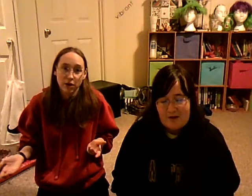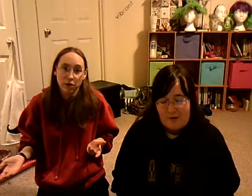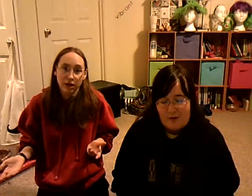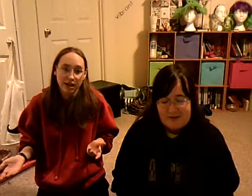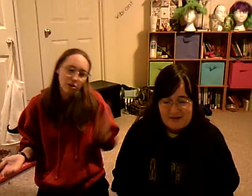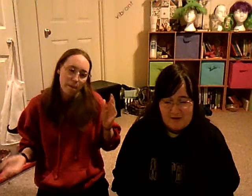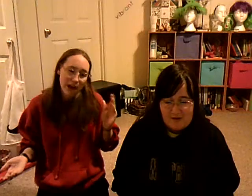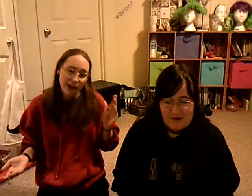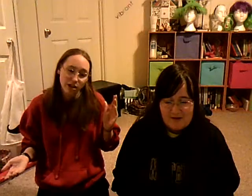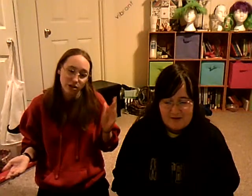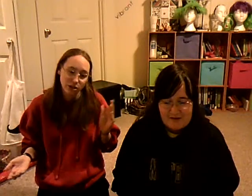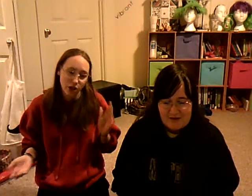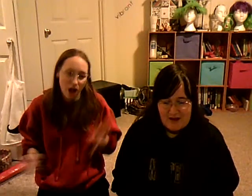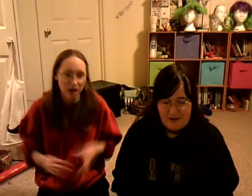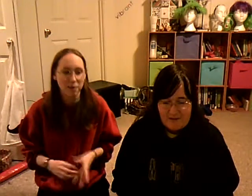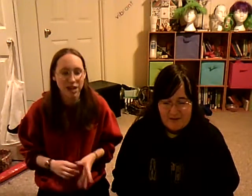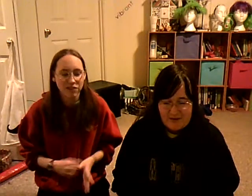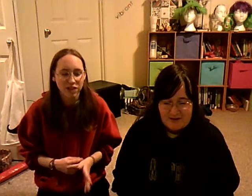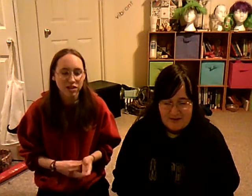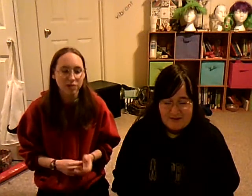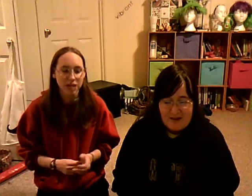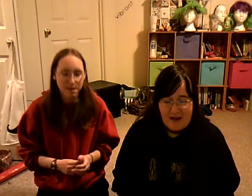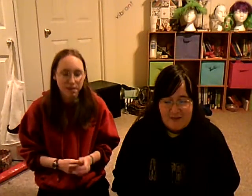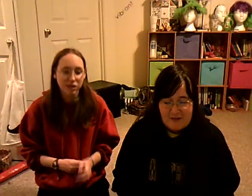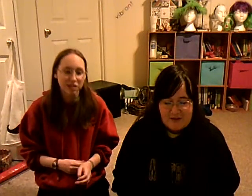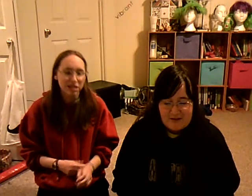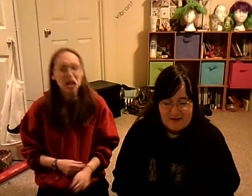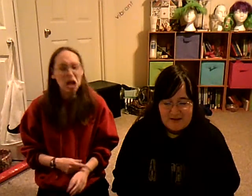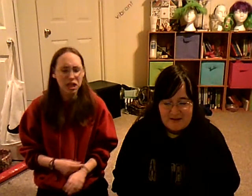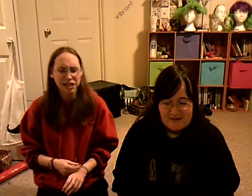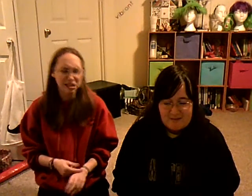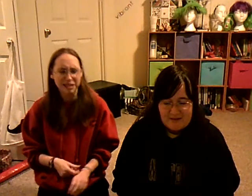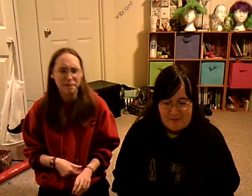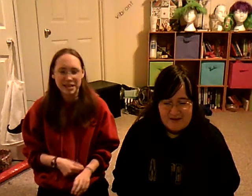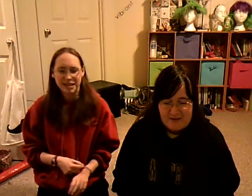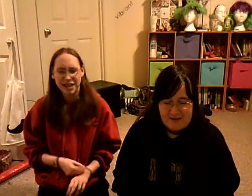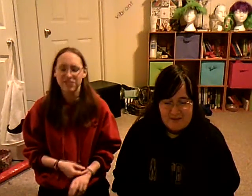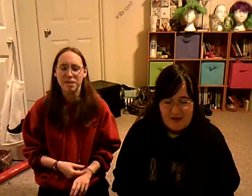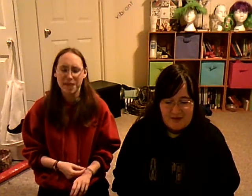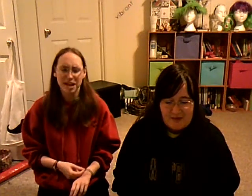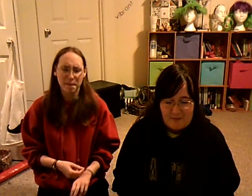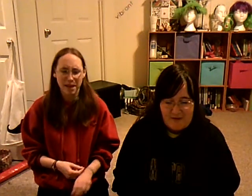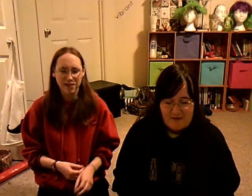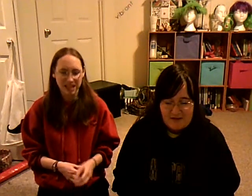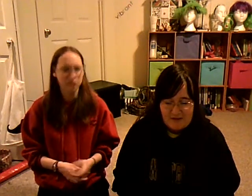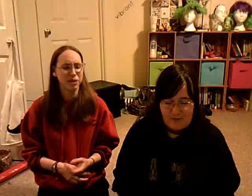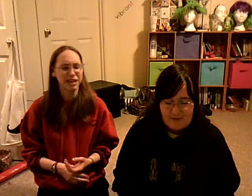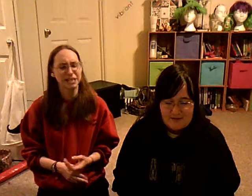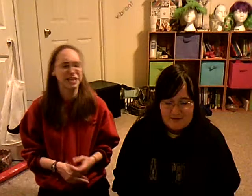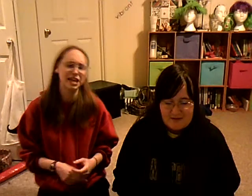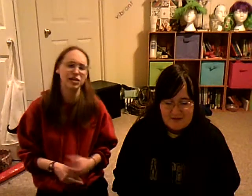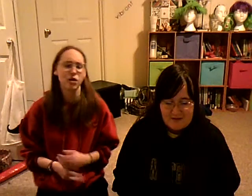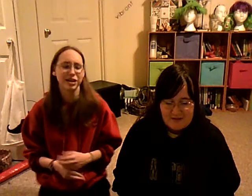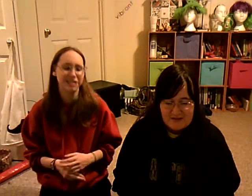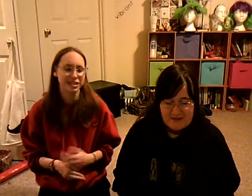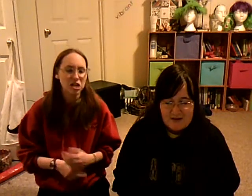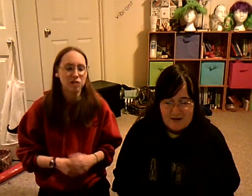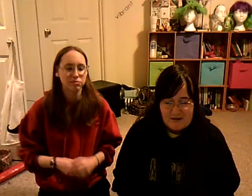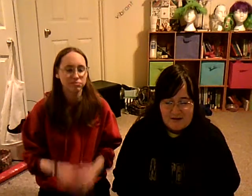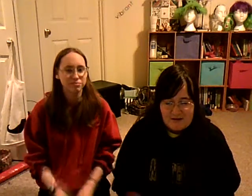a cork is, it doesn't matter. You still got them. And left something to miss. It may think of everything that we can see and know exists. That's a song.